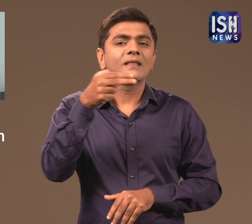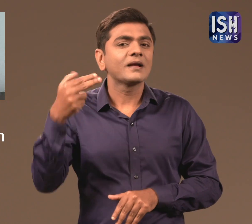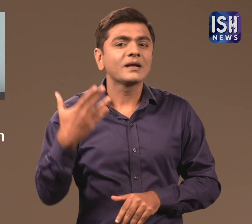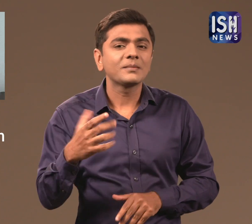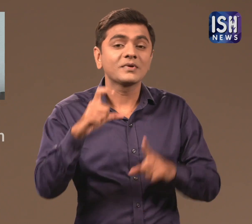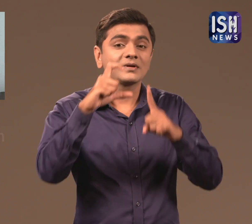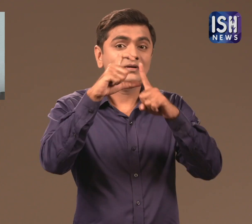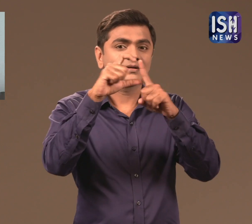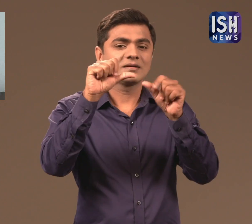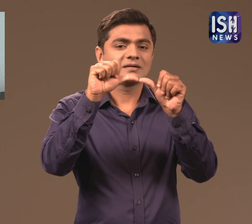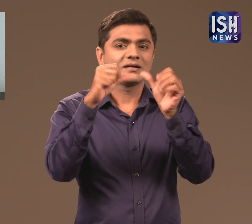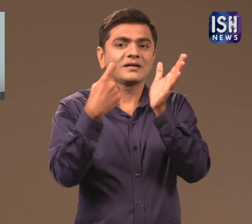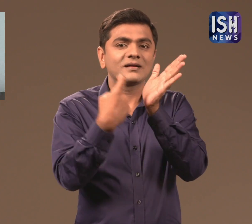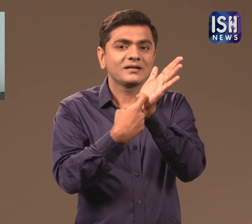His name is Darren To.